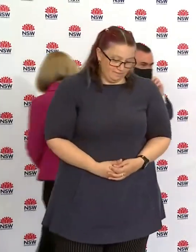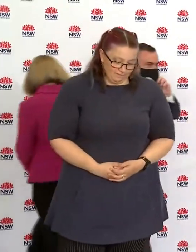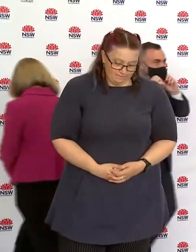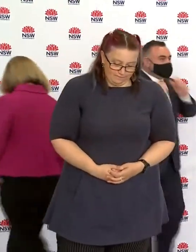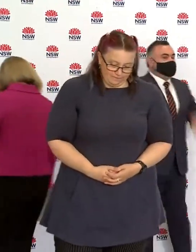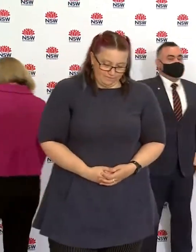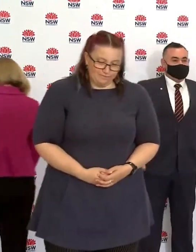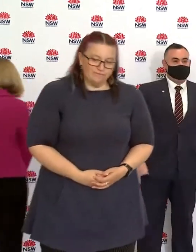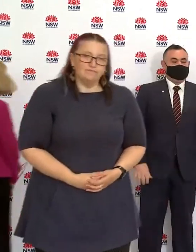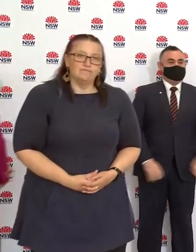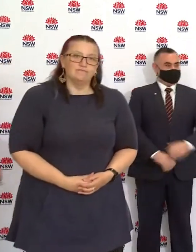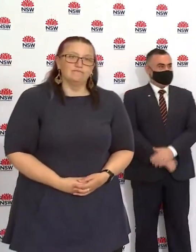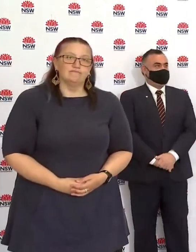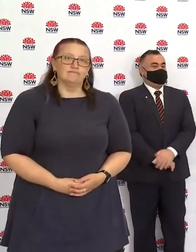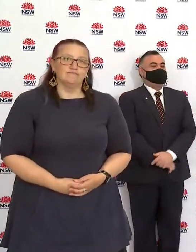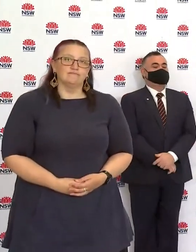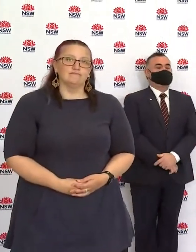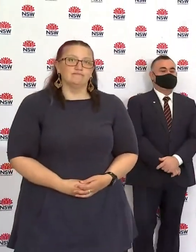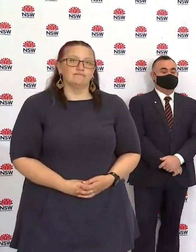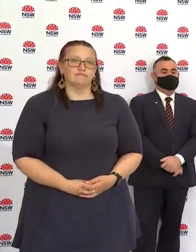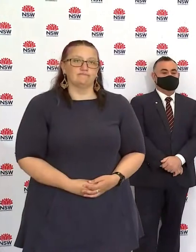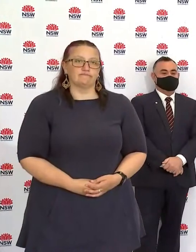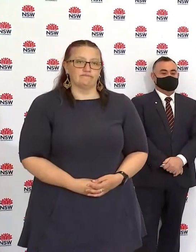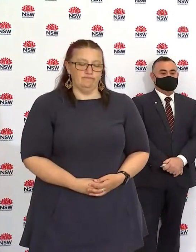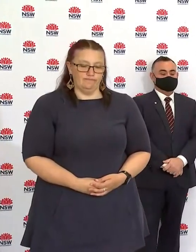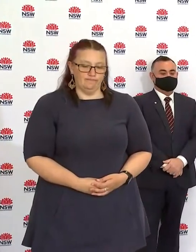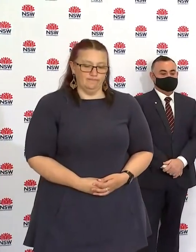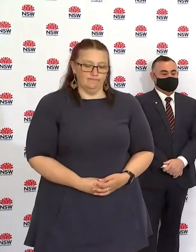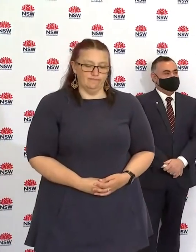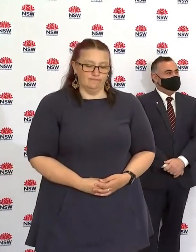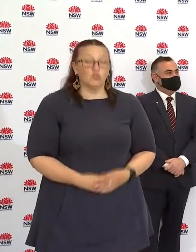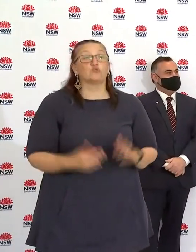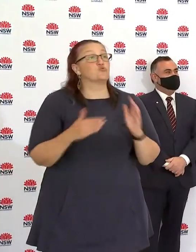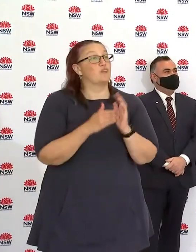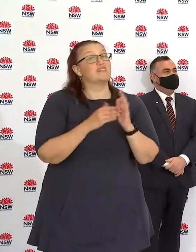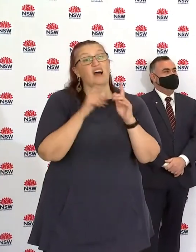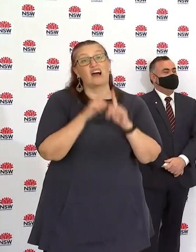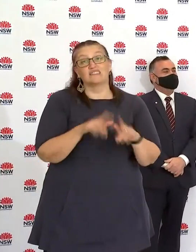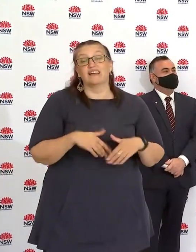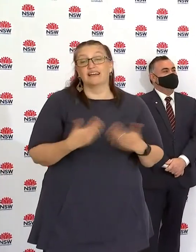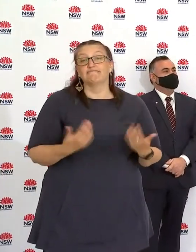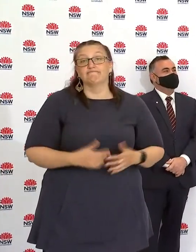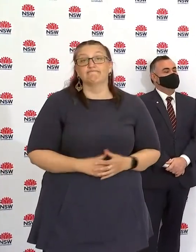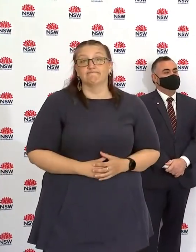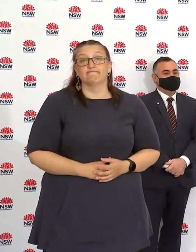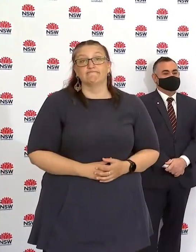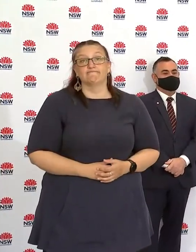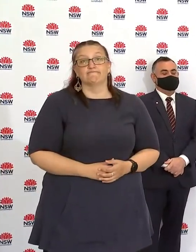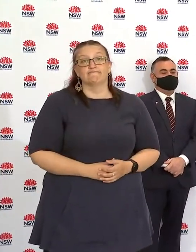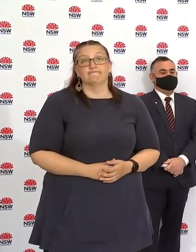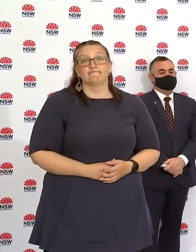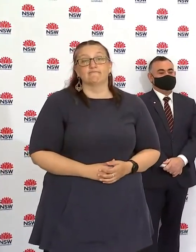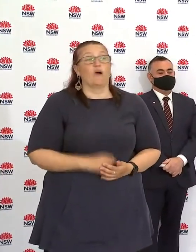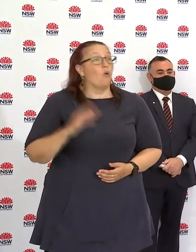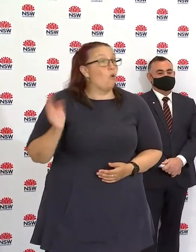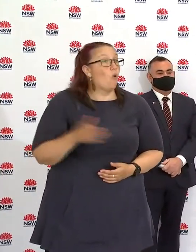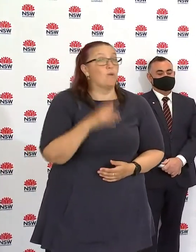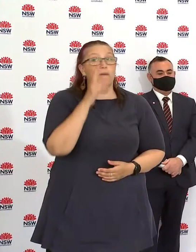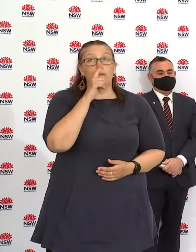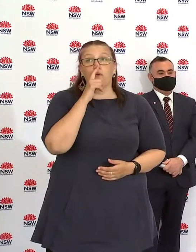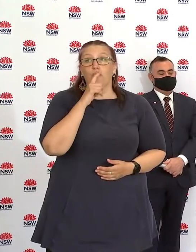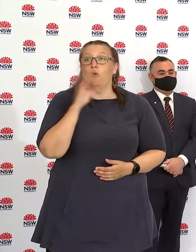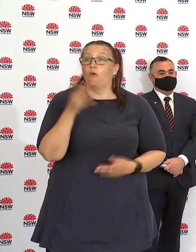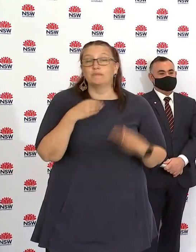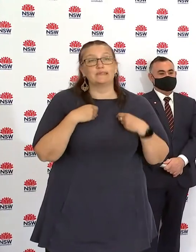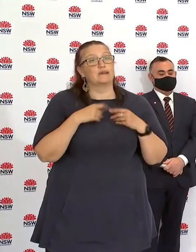Well, we appreciate that this is a very difficult day for our state, for our people and for businesses, but we will get through this